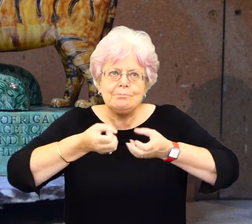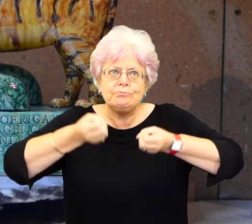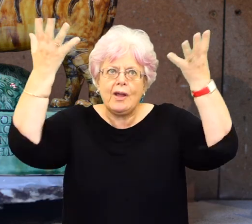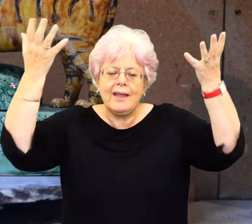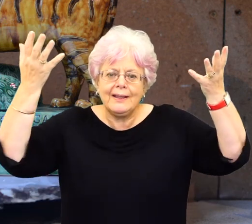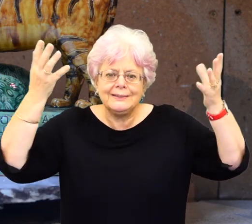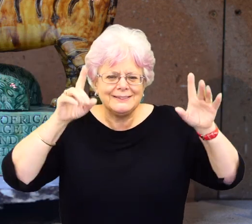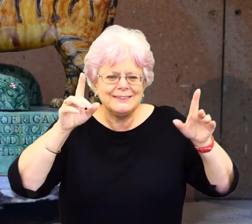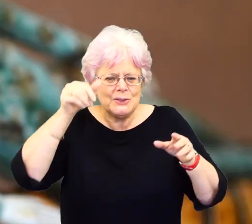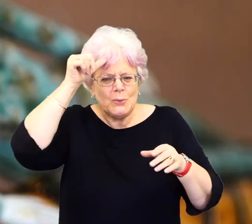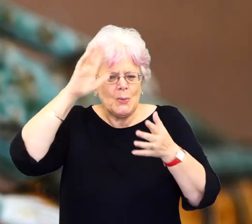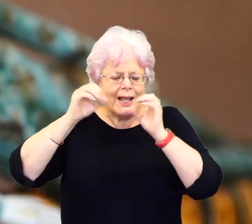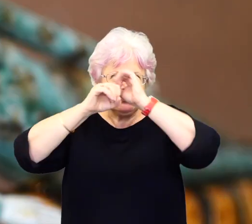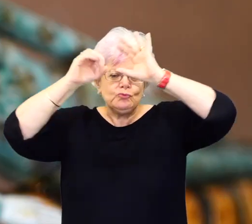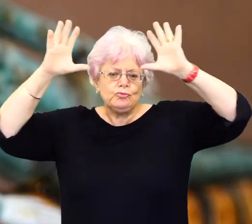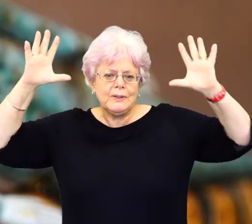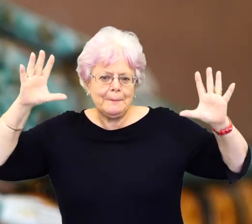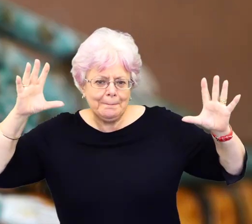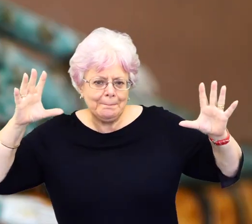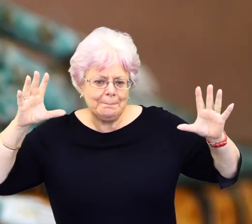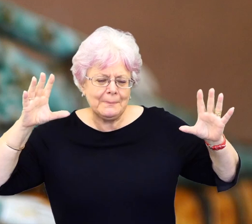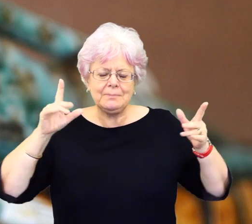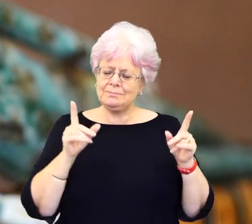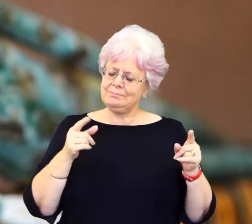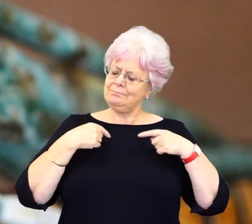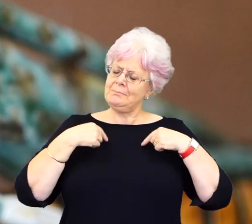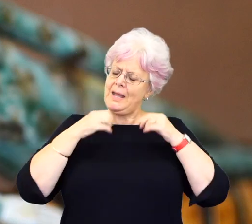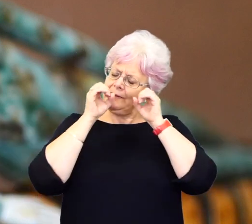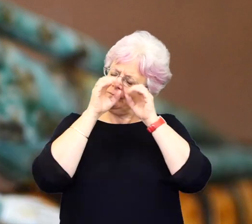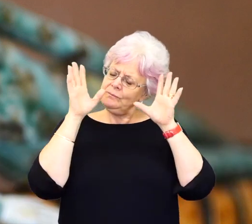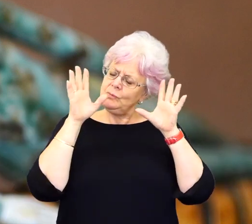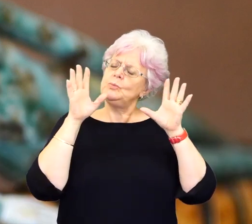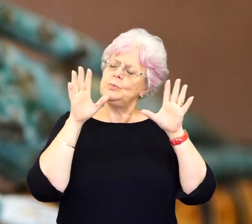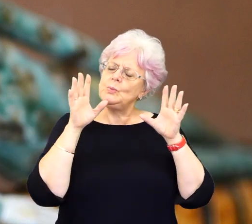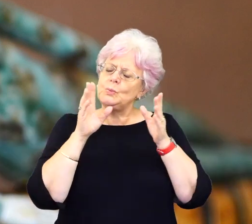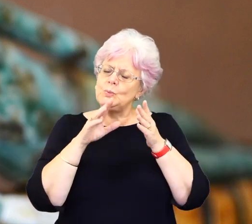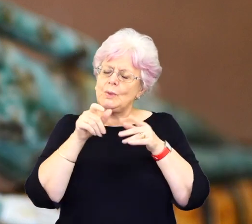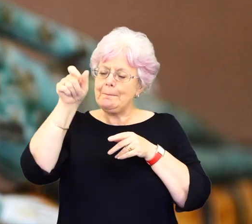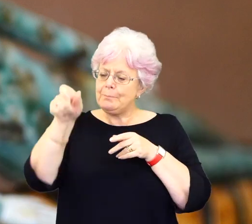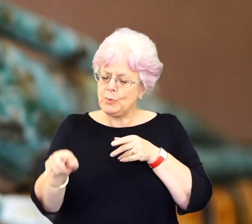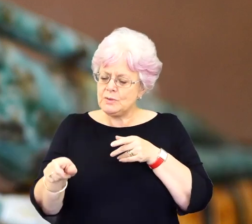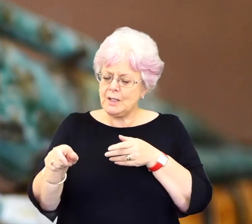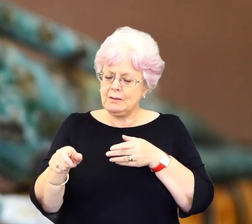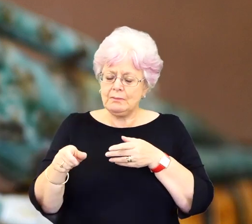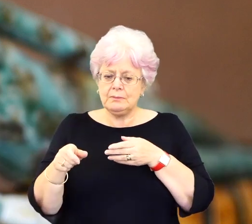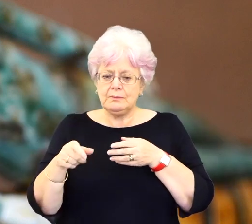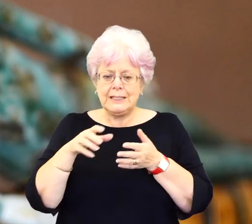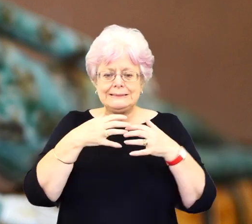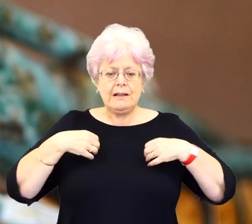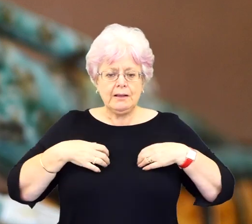dream, a nighttime dream, and it's sort of, that's why a person's lying on it, thinking it's, um, it's, yeah, so